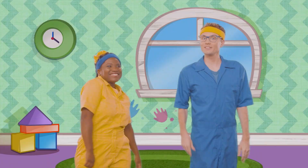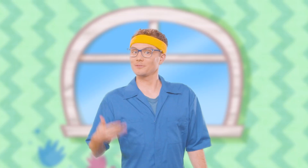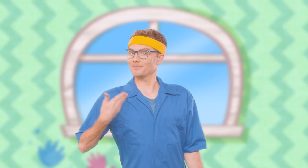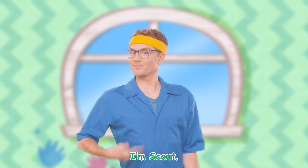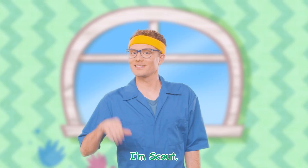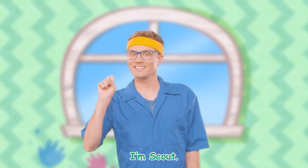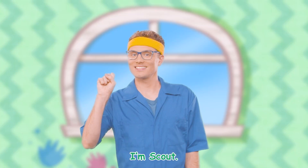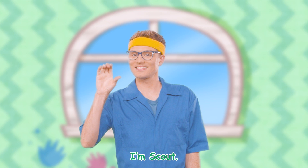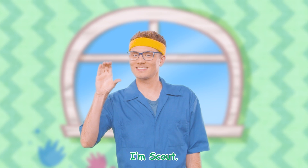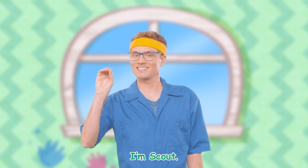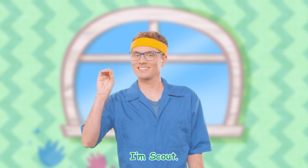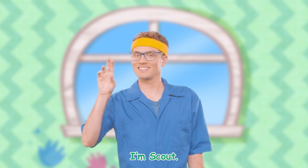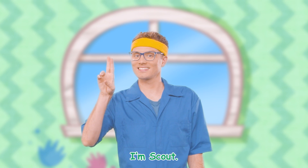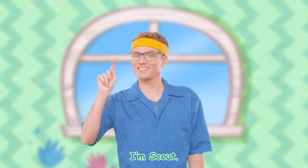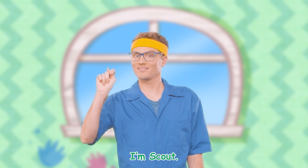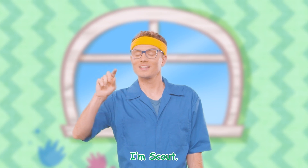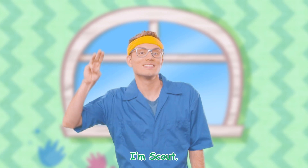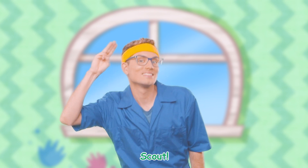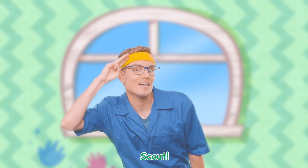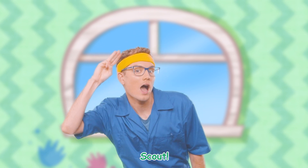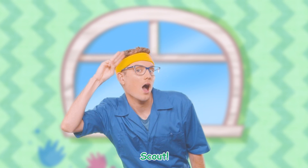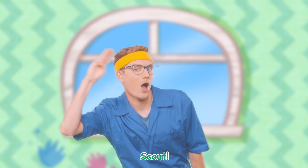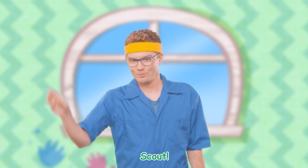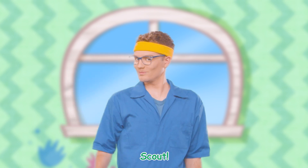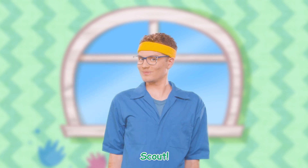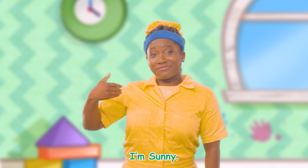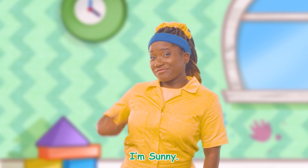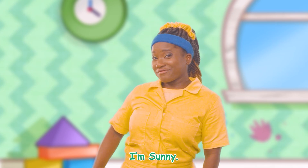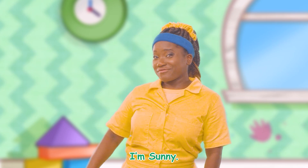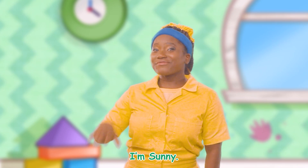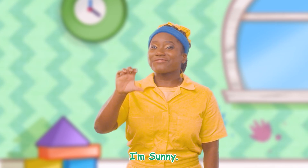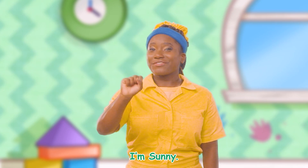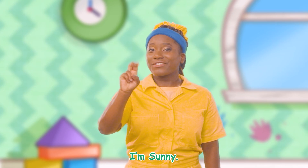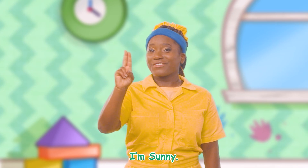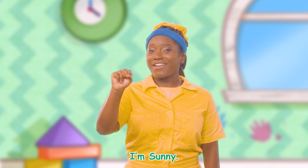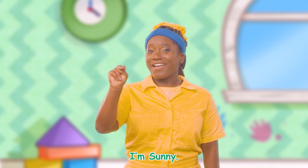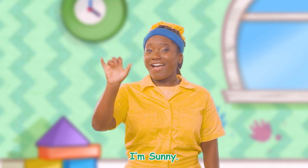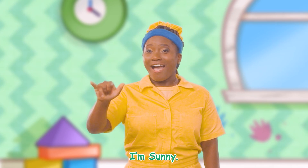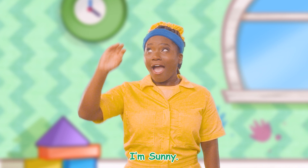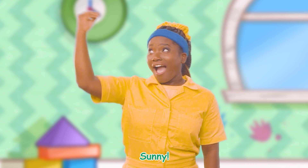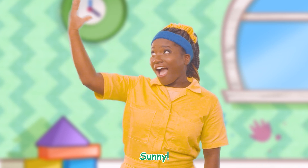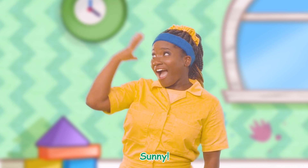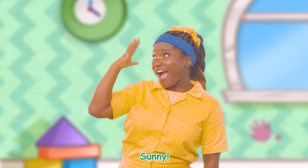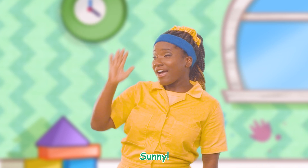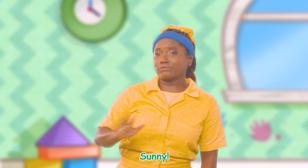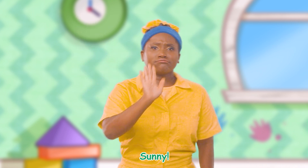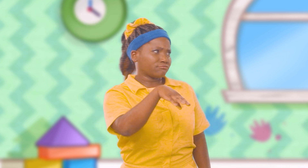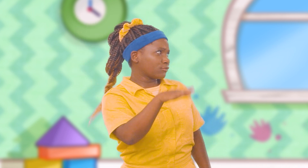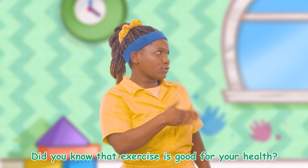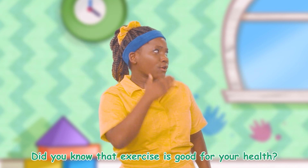I'm Scout! Scout! I'm Sunny! Sunny! Did you